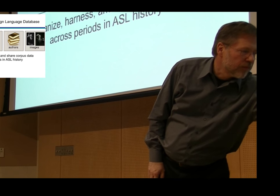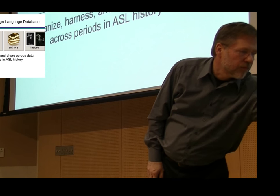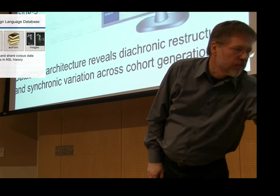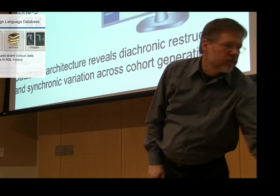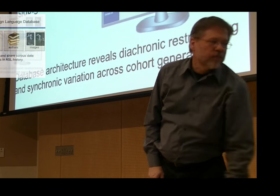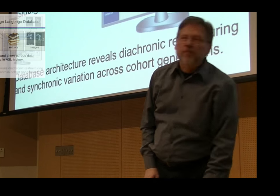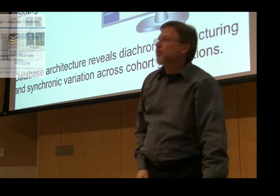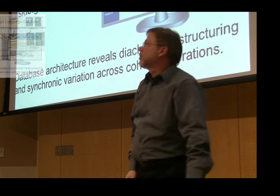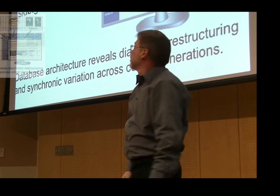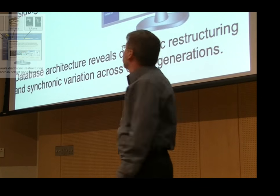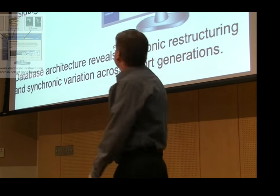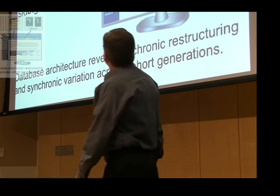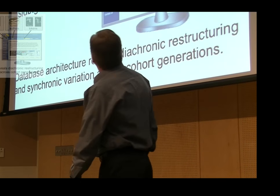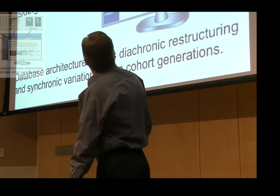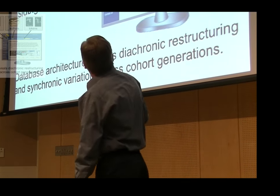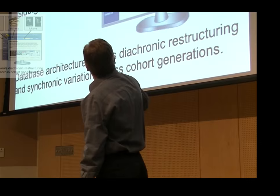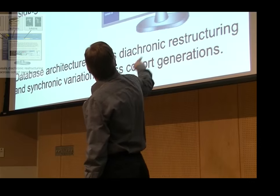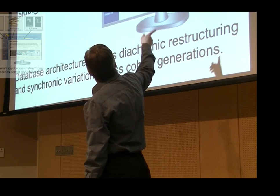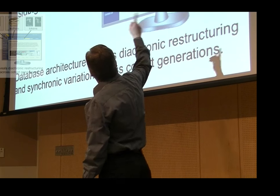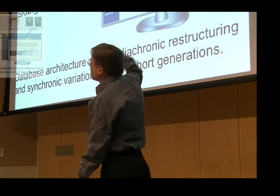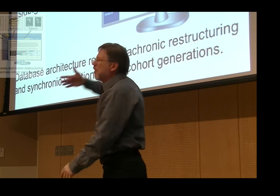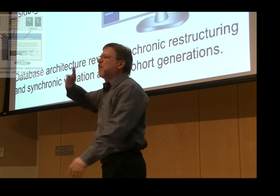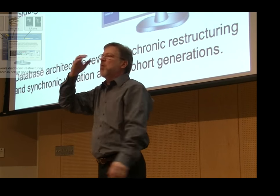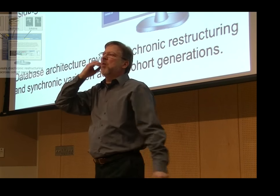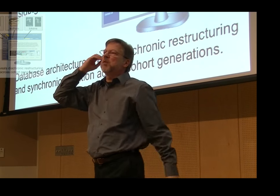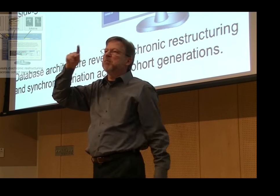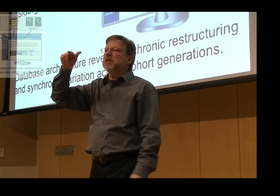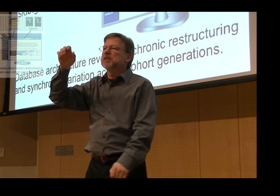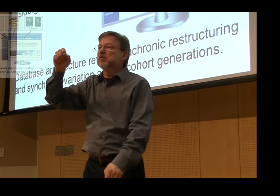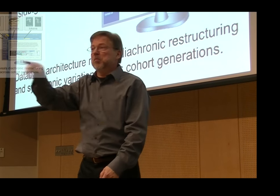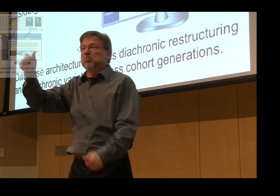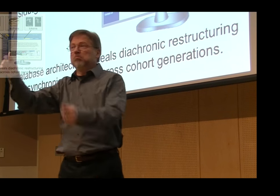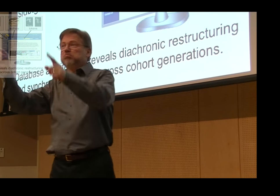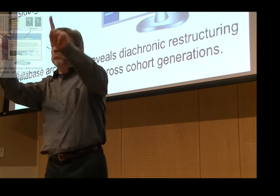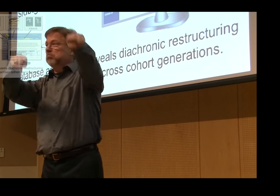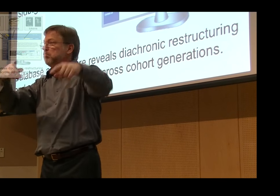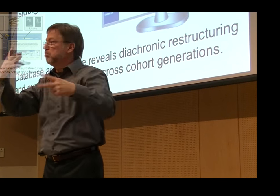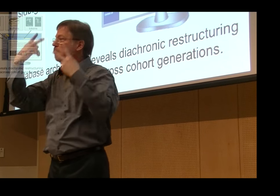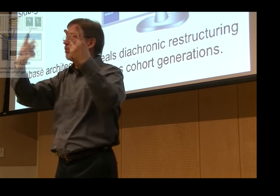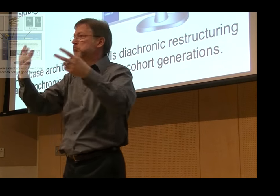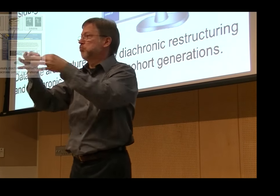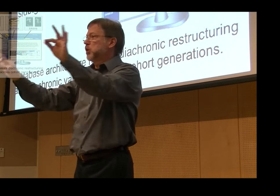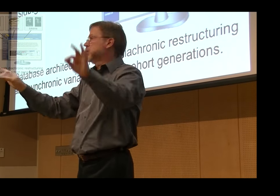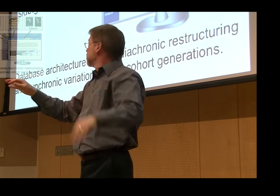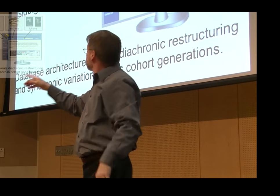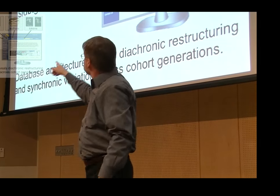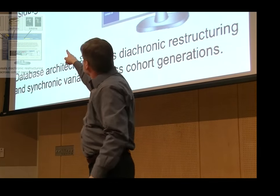world to have the framework to do their own research on earlier forms of their